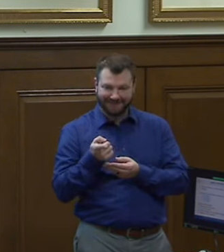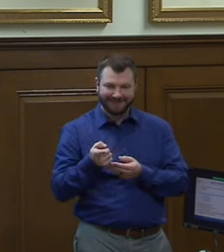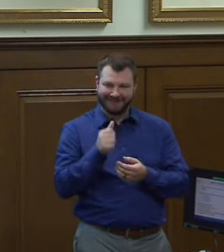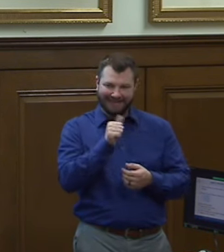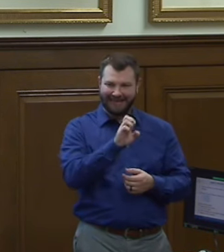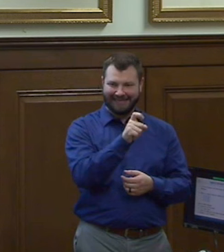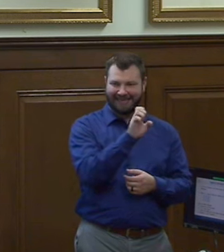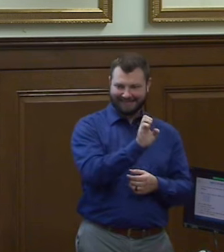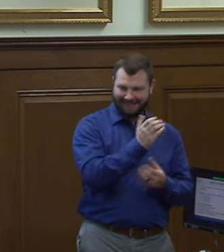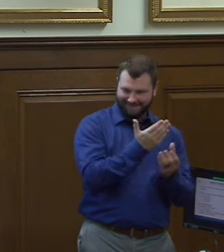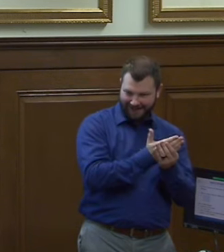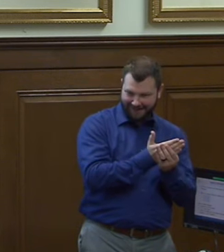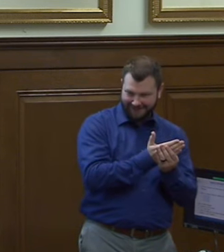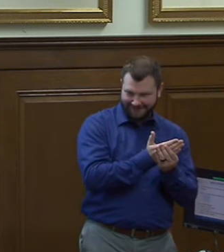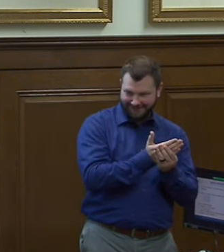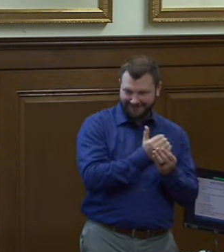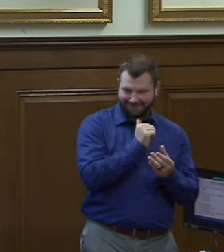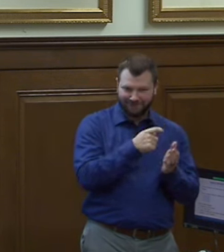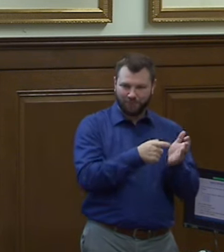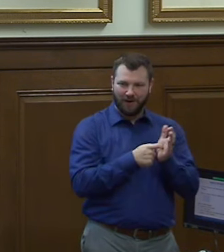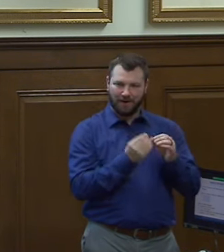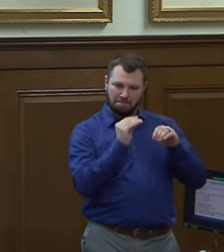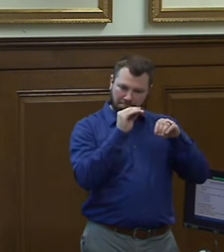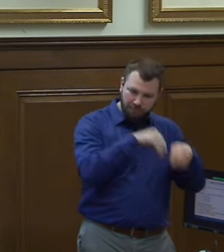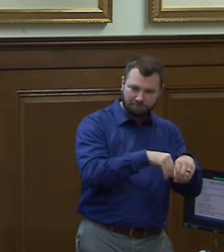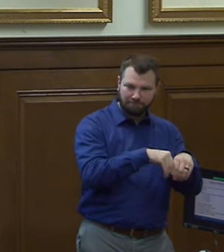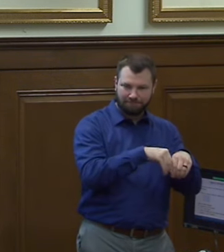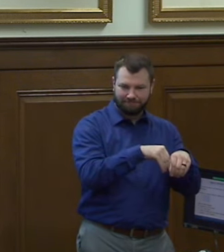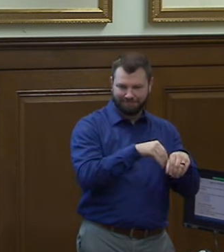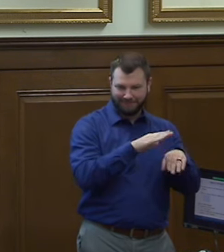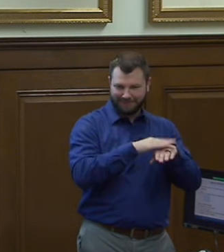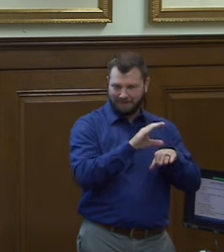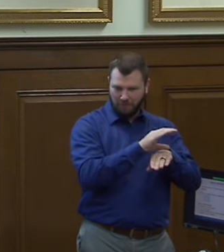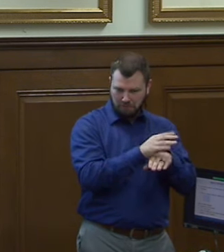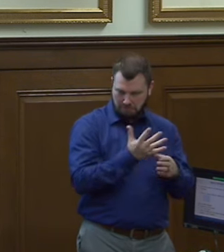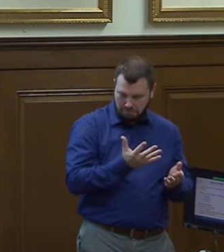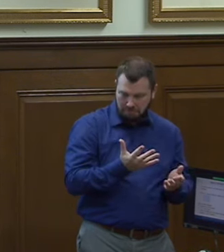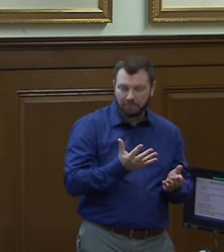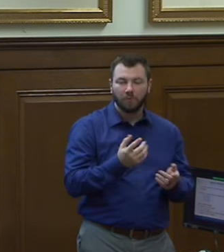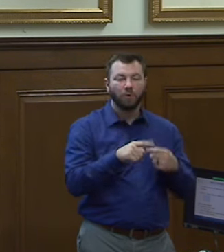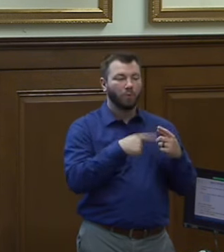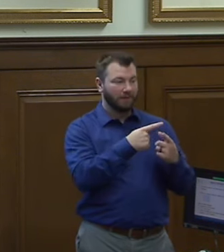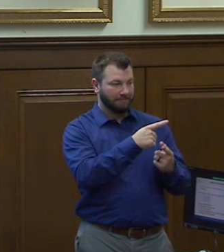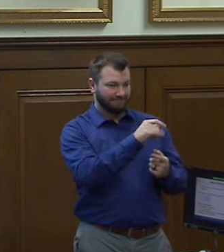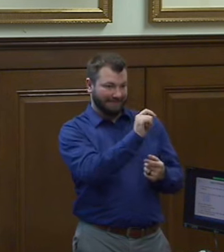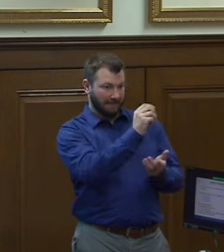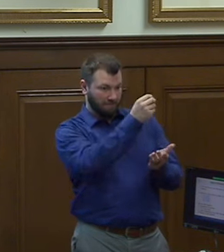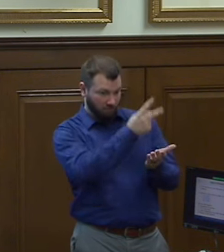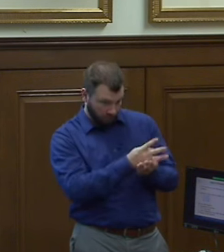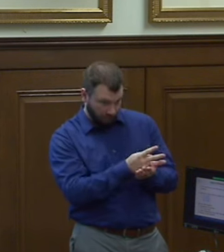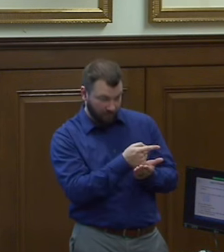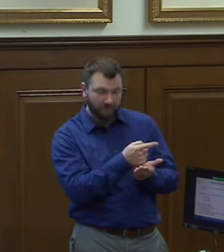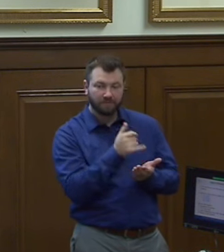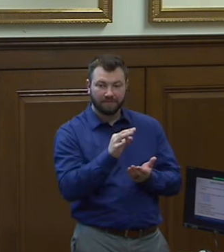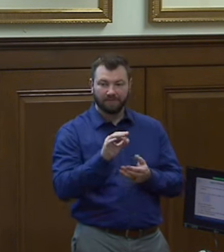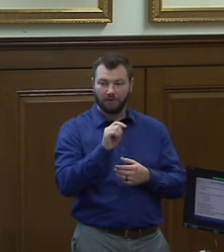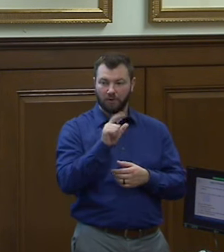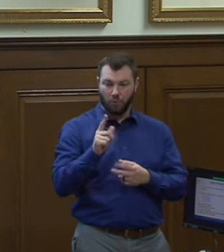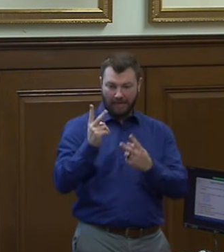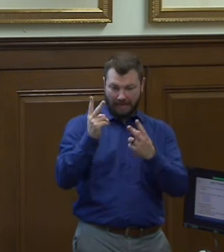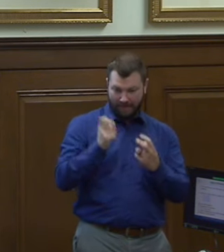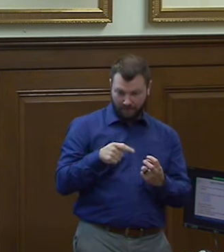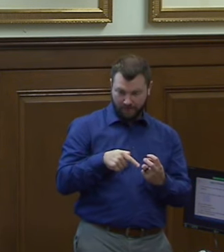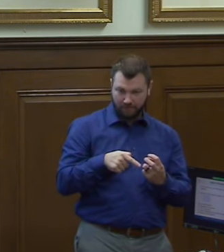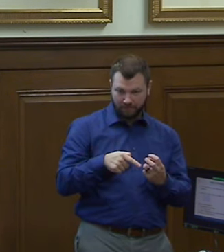exe file that requires installation so once you have approval if you download the tool you can